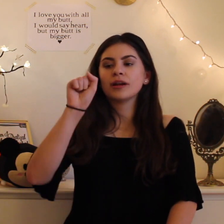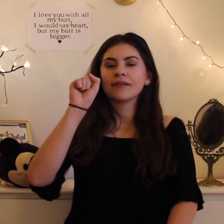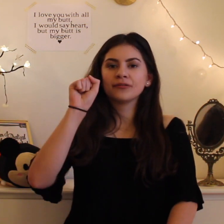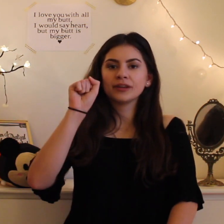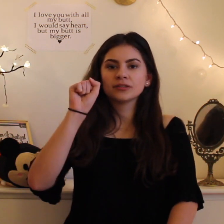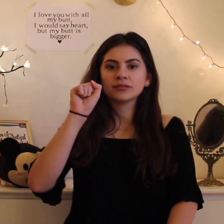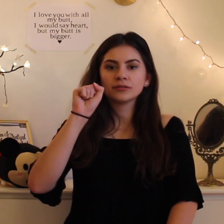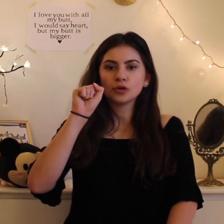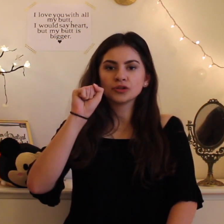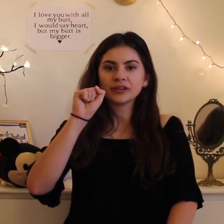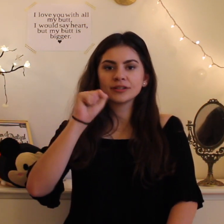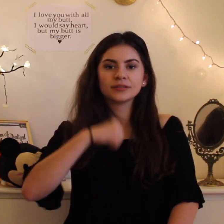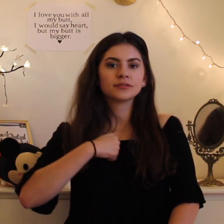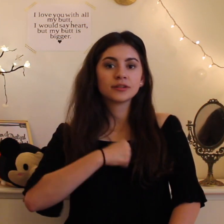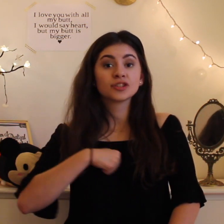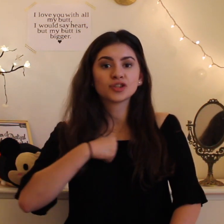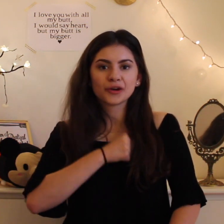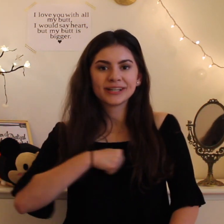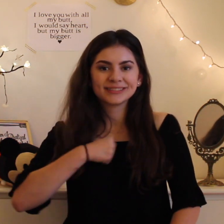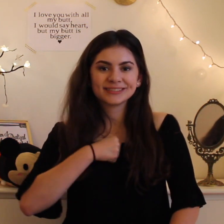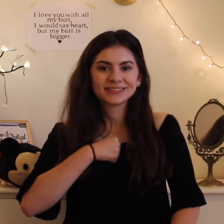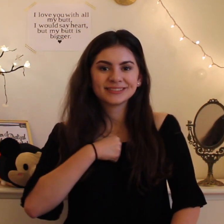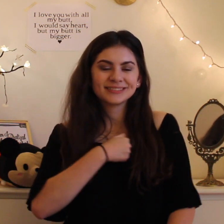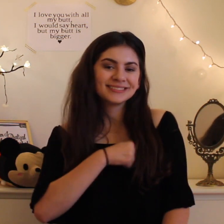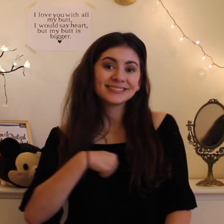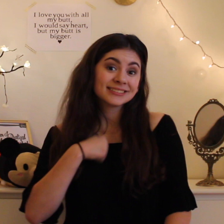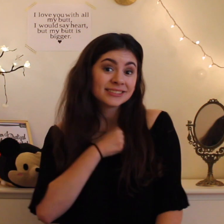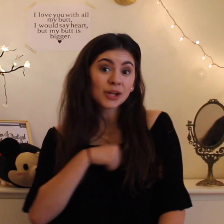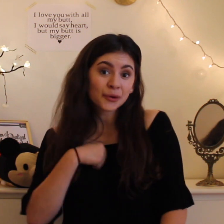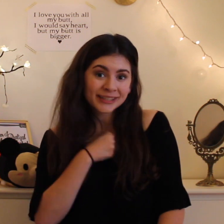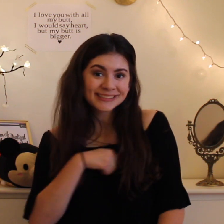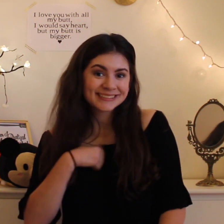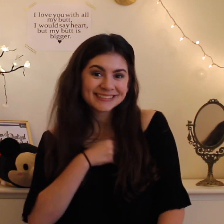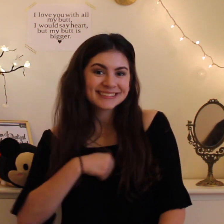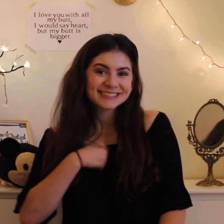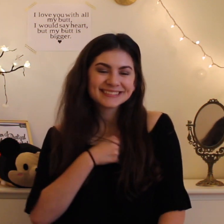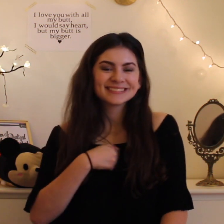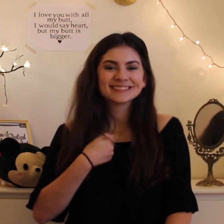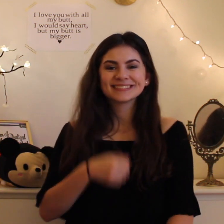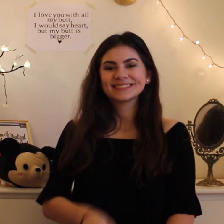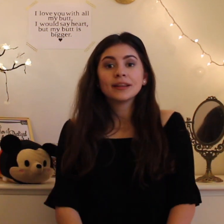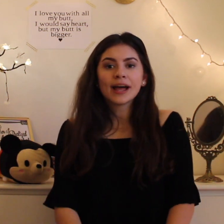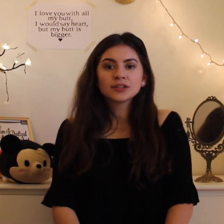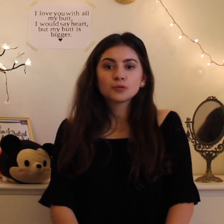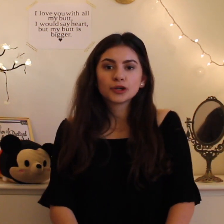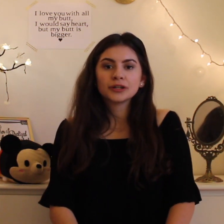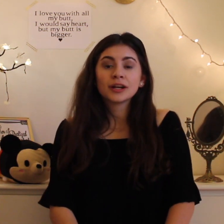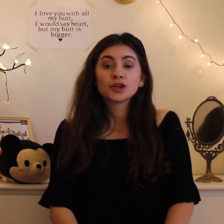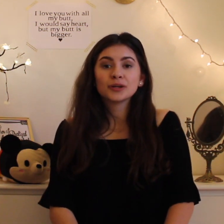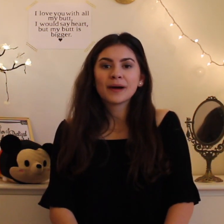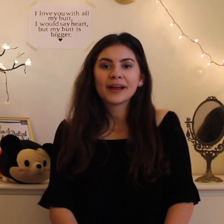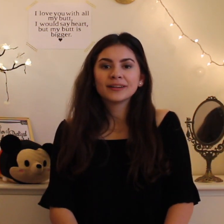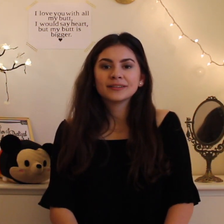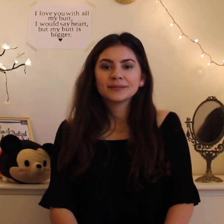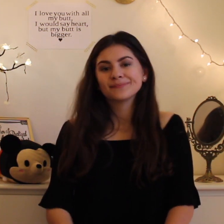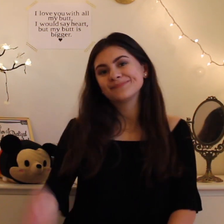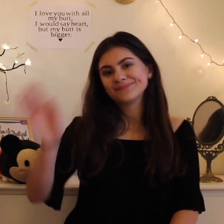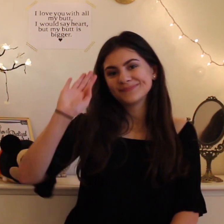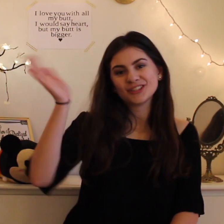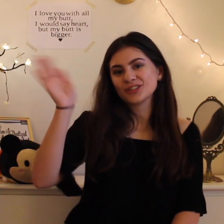have a fist close fist sorry sorry last word goodbye goodbye this